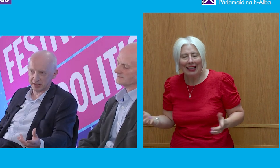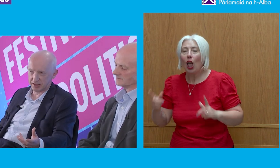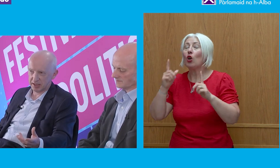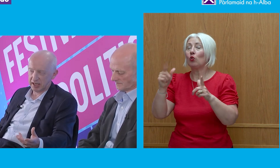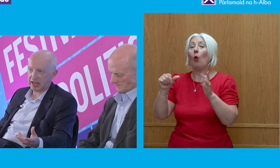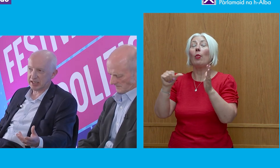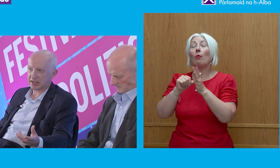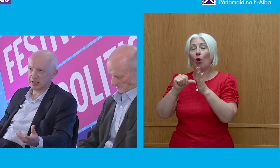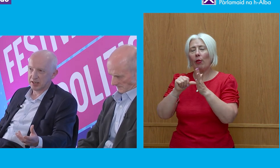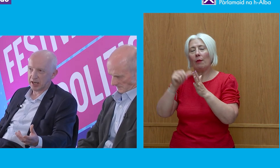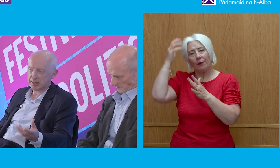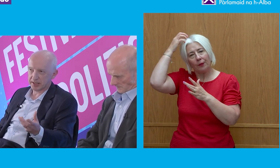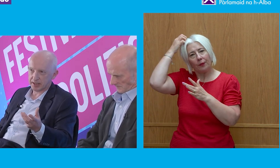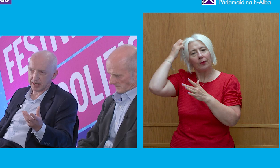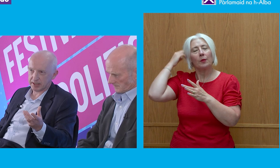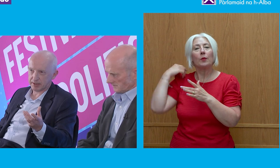problem is,